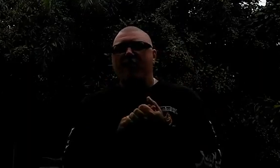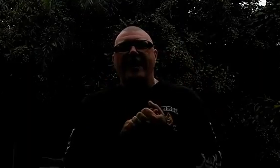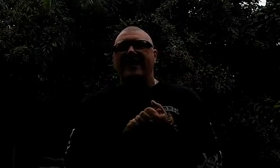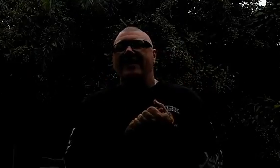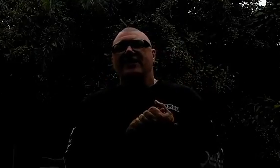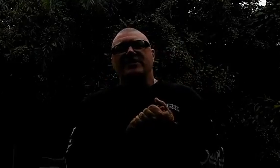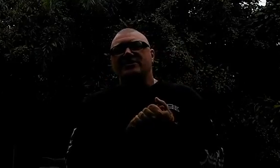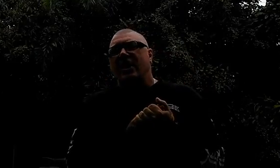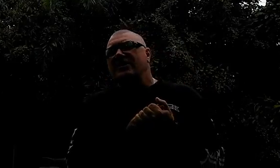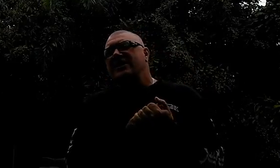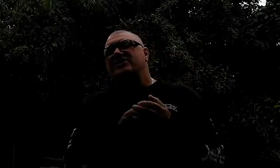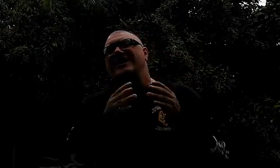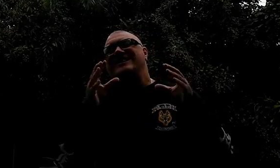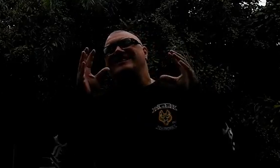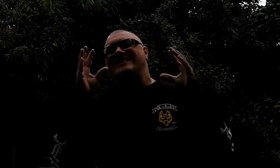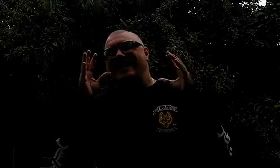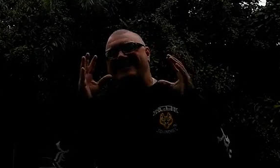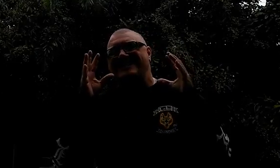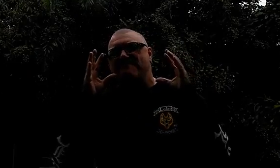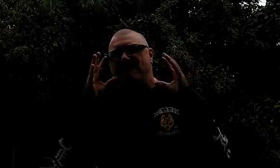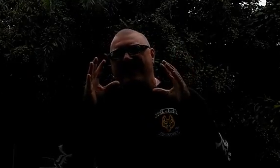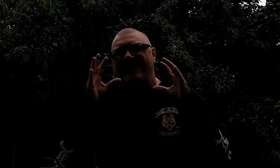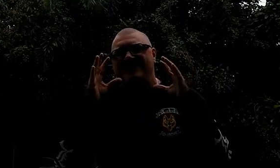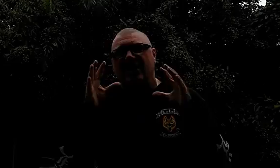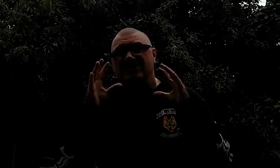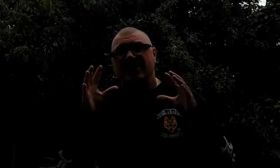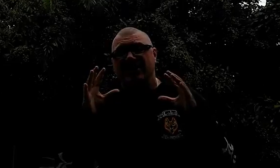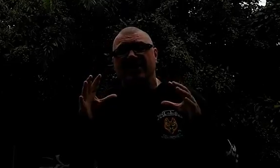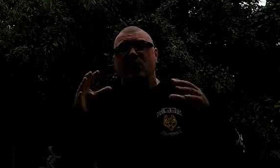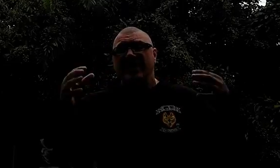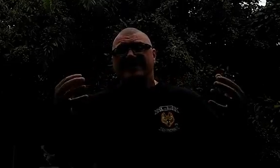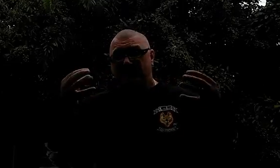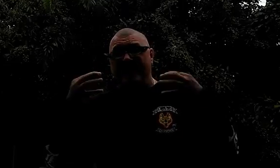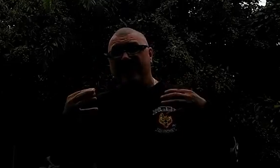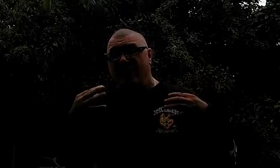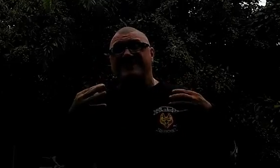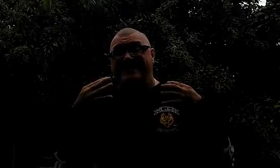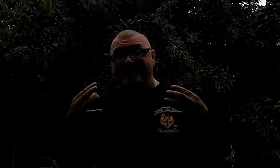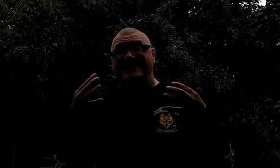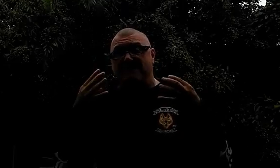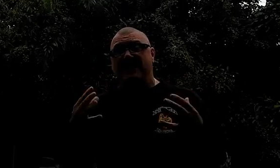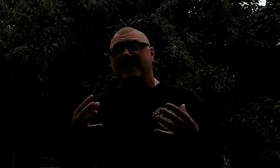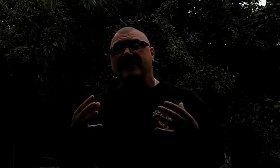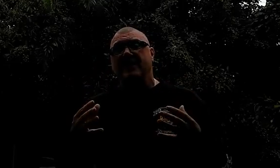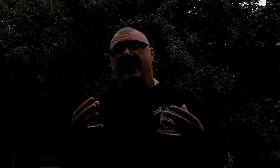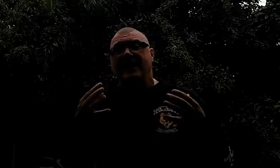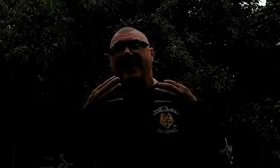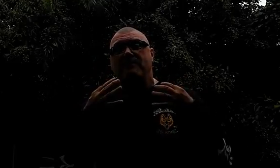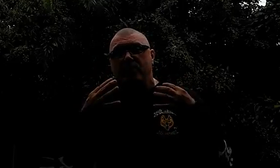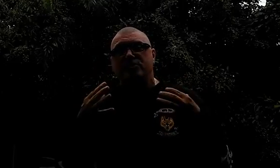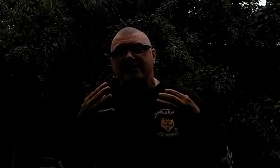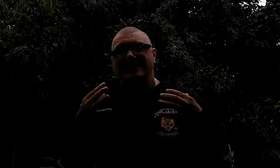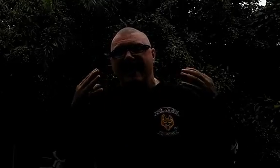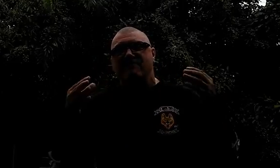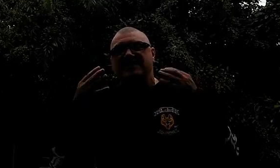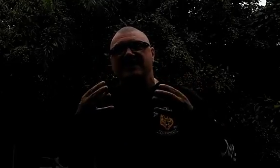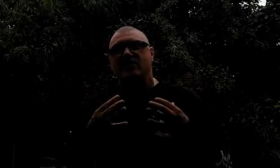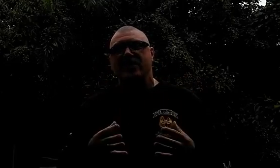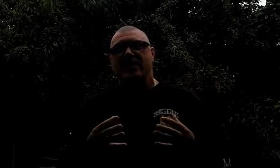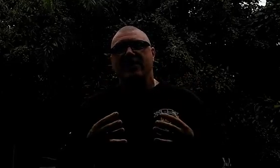-brainer. The dog niche is a $60 billion a year. We spend over $60 billion on our pooches every single year.